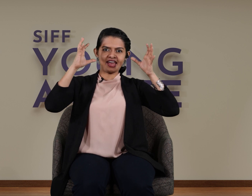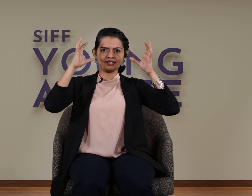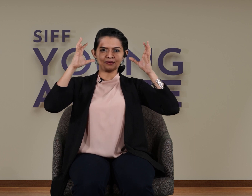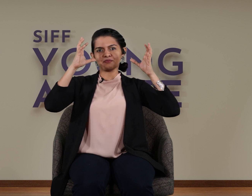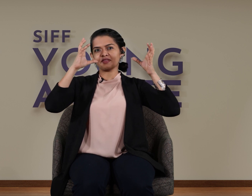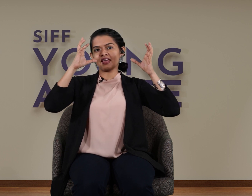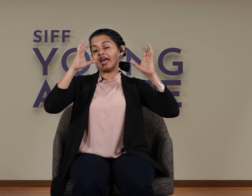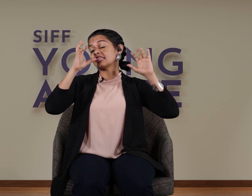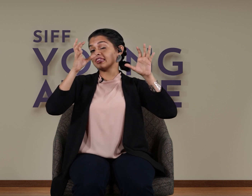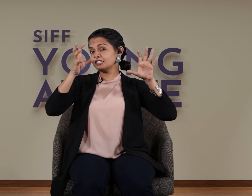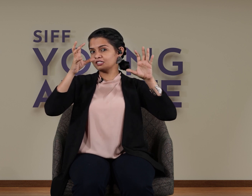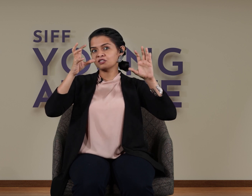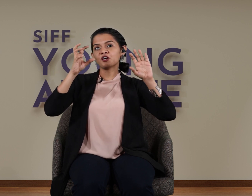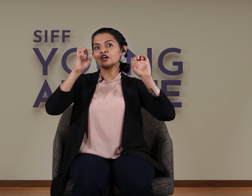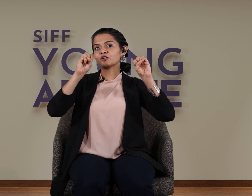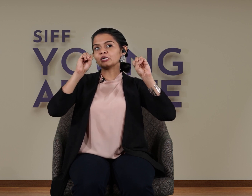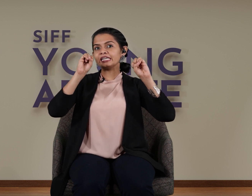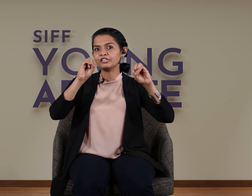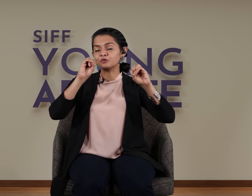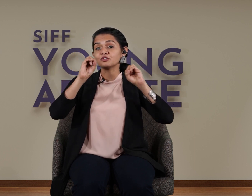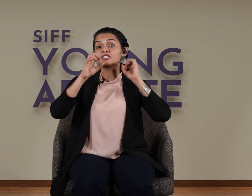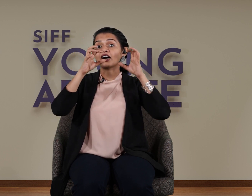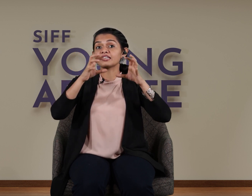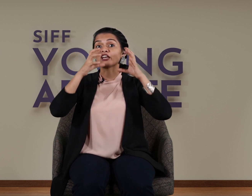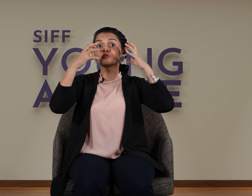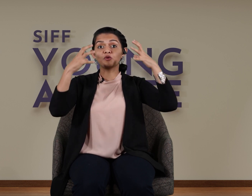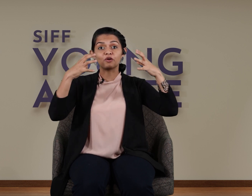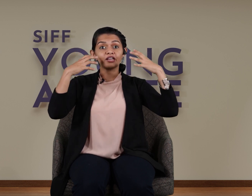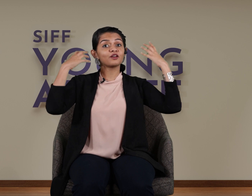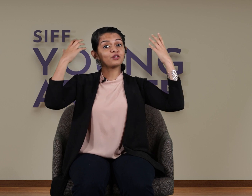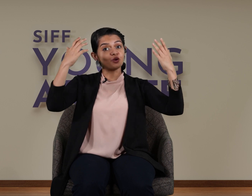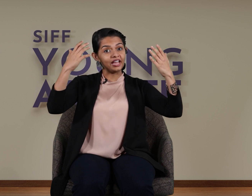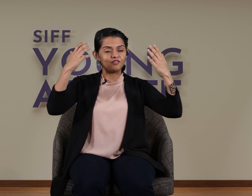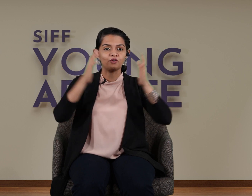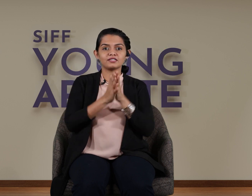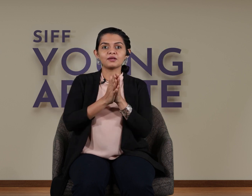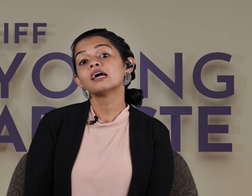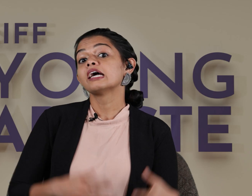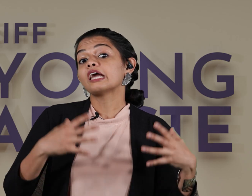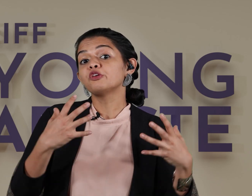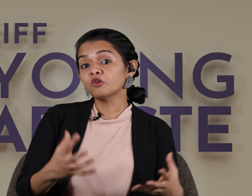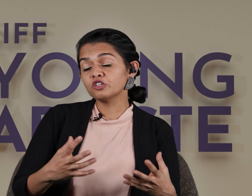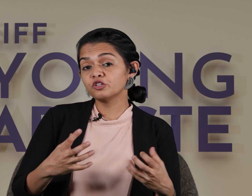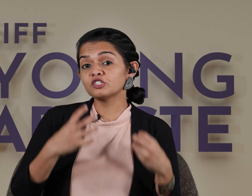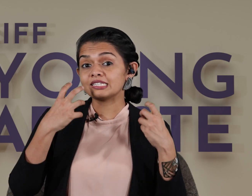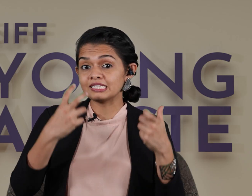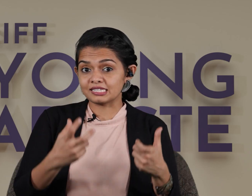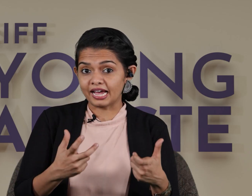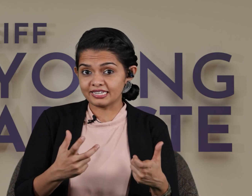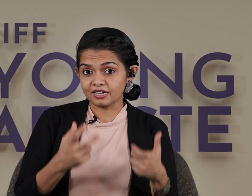head right and this could lead you to start exploring your head voice now you could use this idea